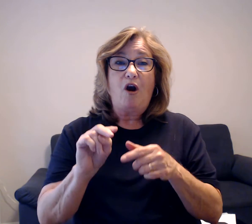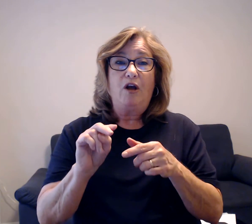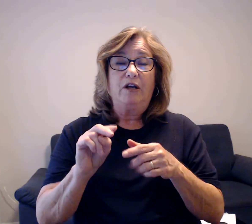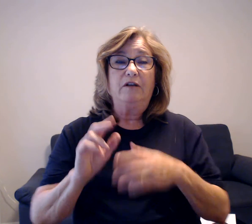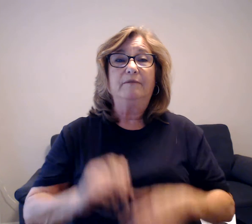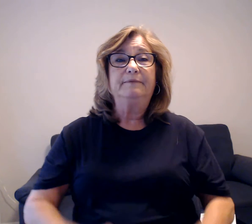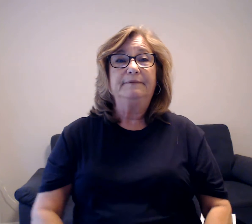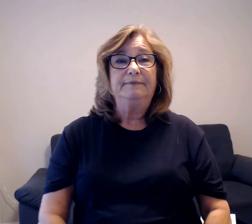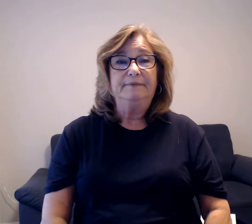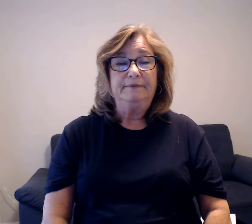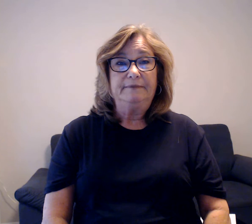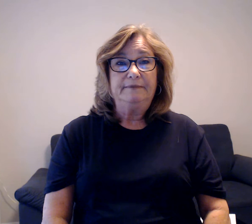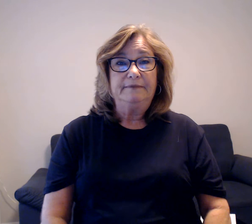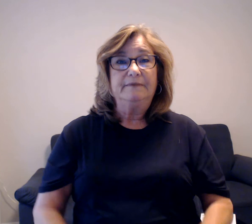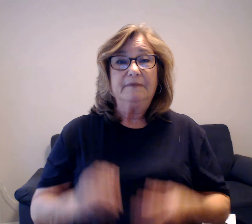Number 7.